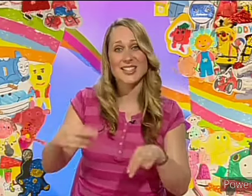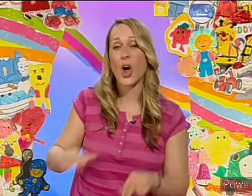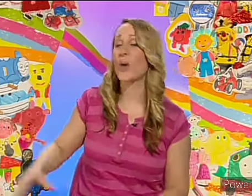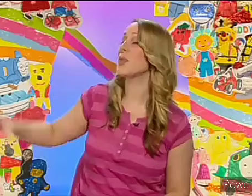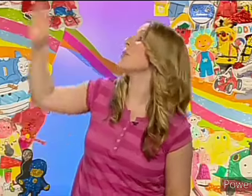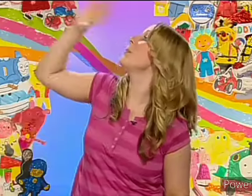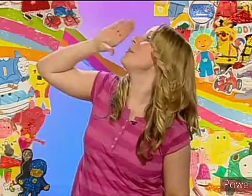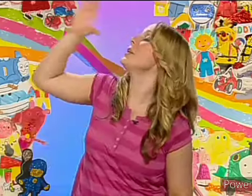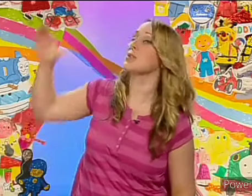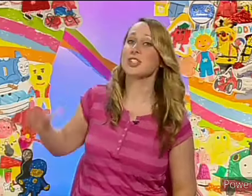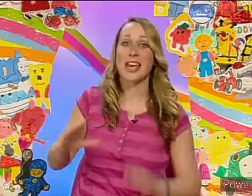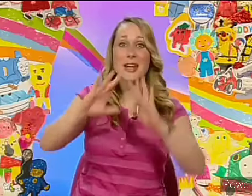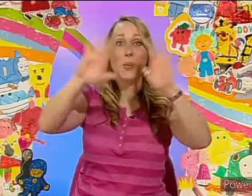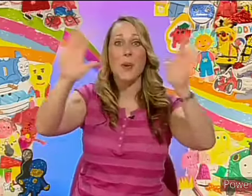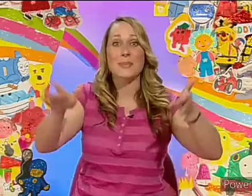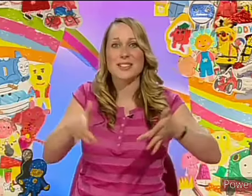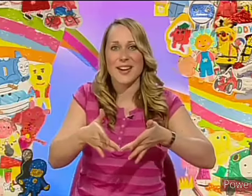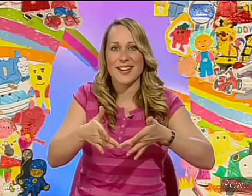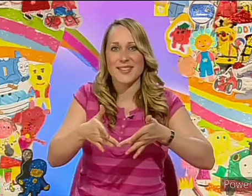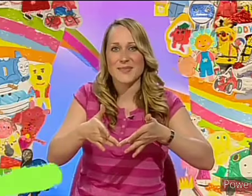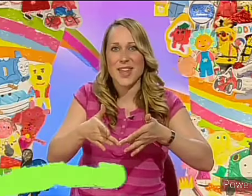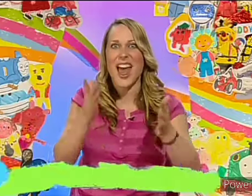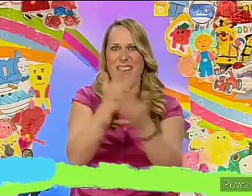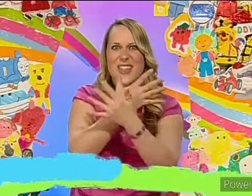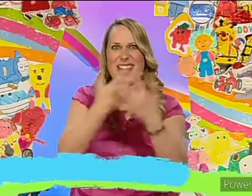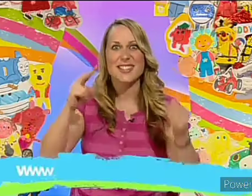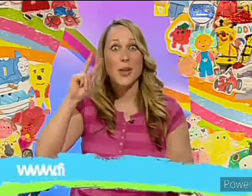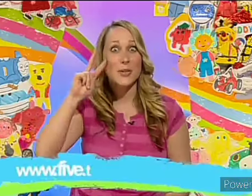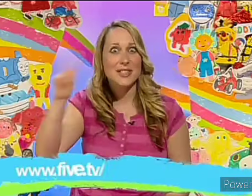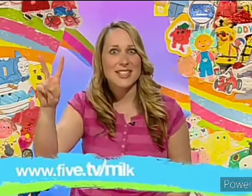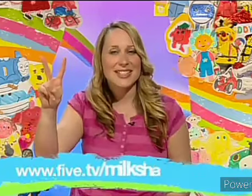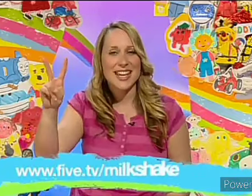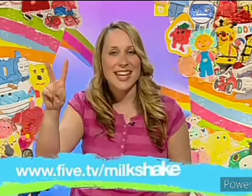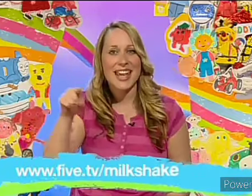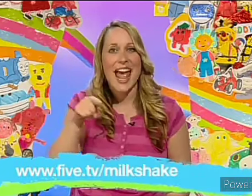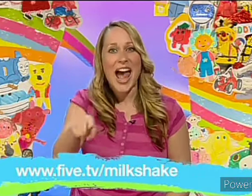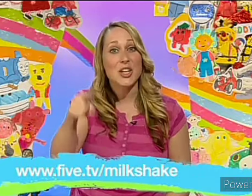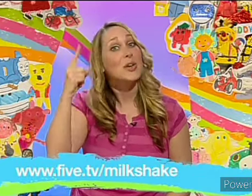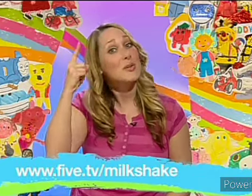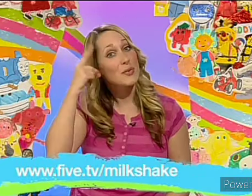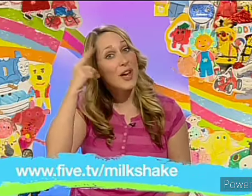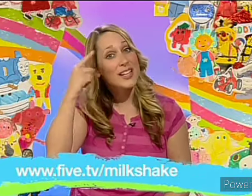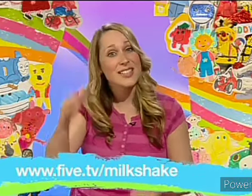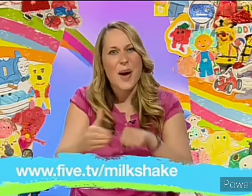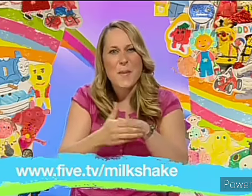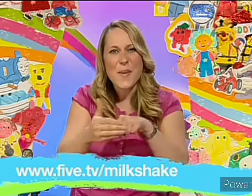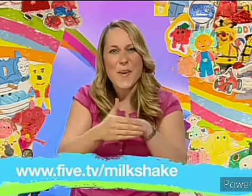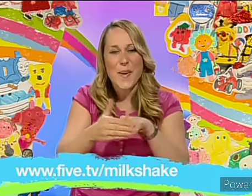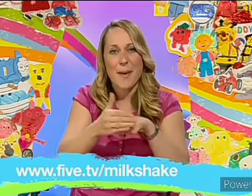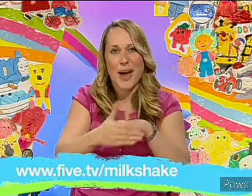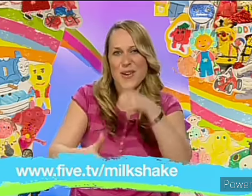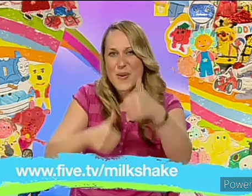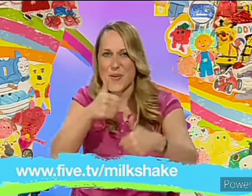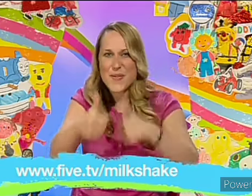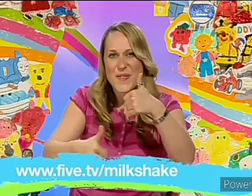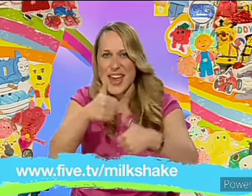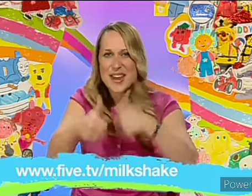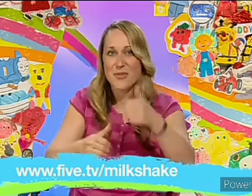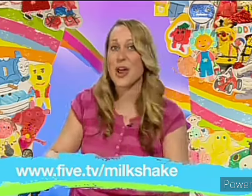on the Milkshake website. There's lots to see and you can find out more about your favourite